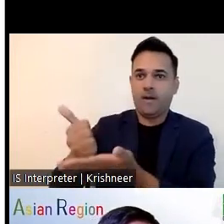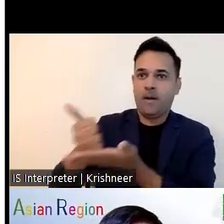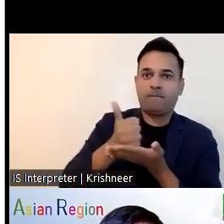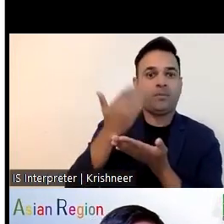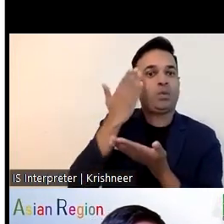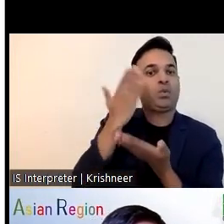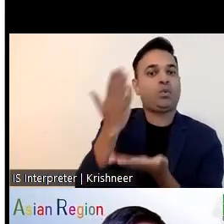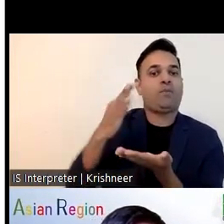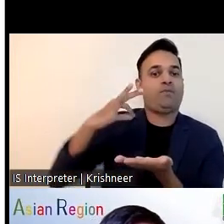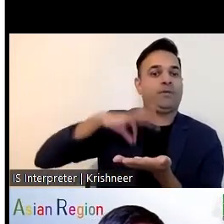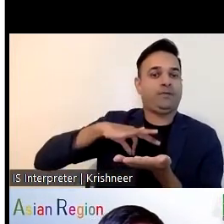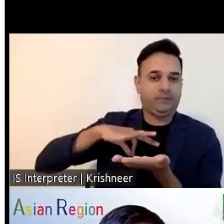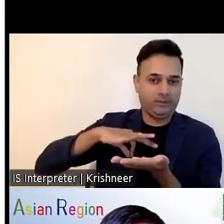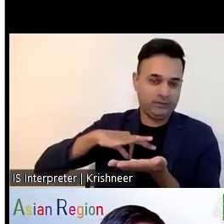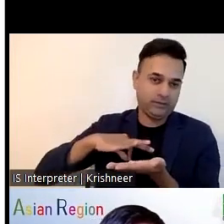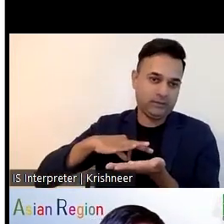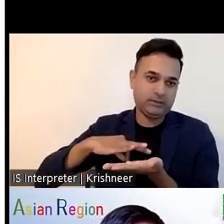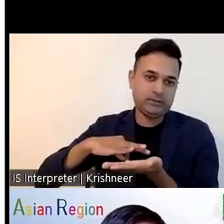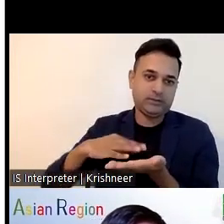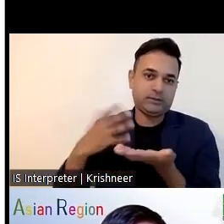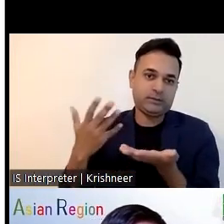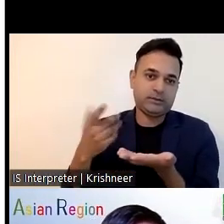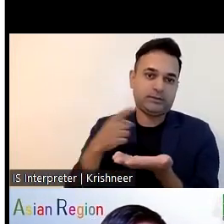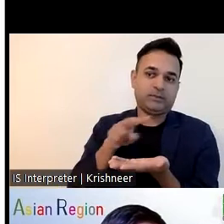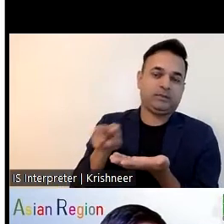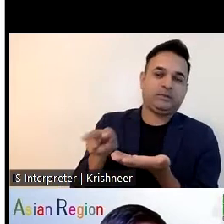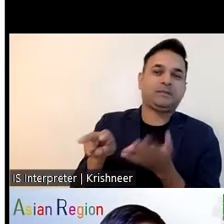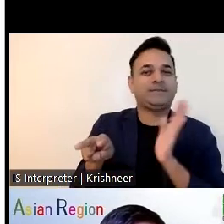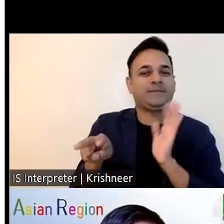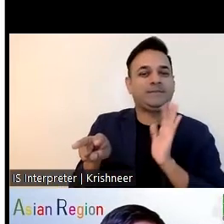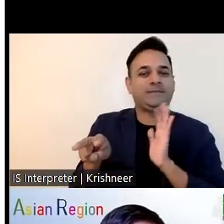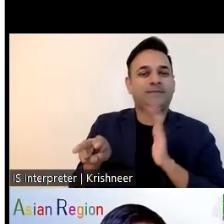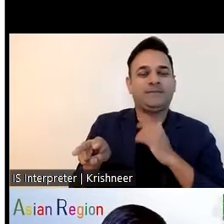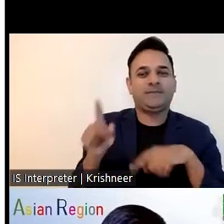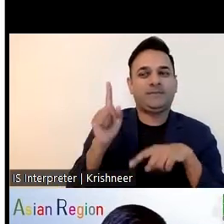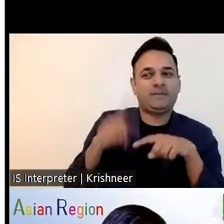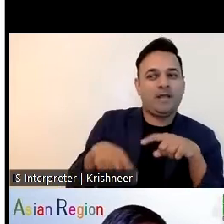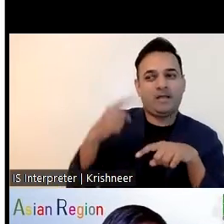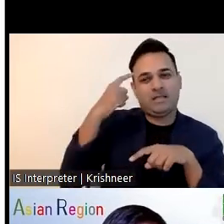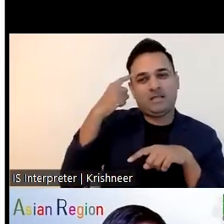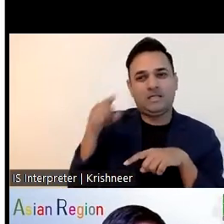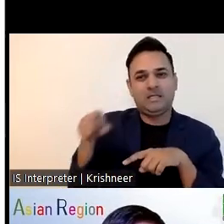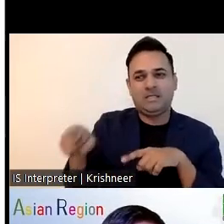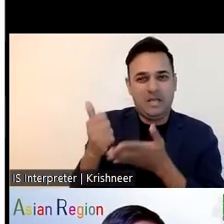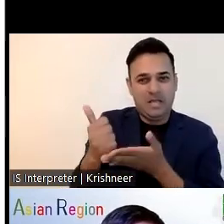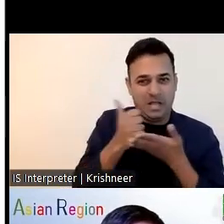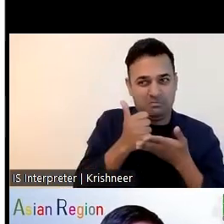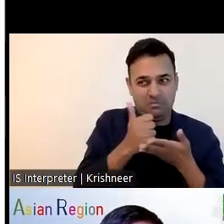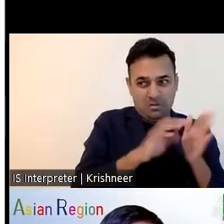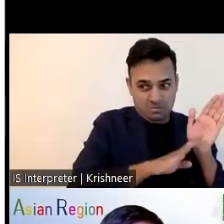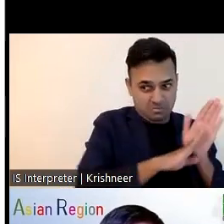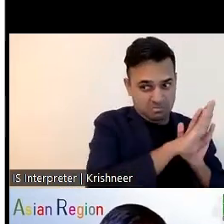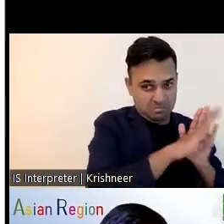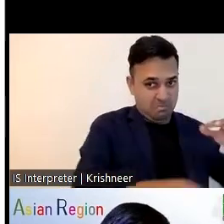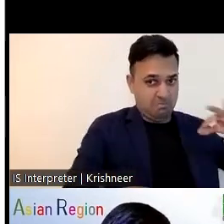we have no proper job analysis in our job market one needs to do lots of uh tasks uh in one position